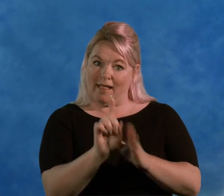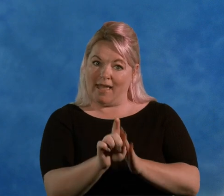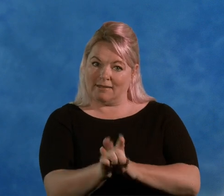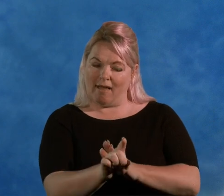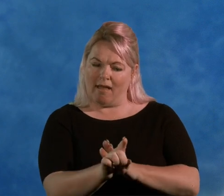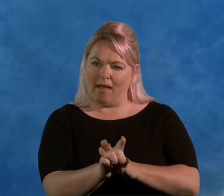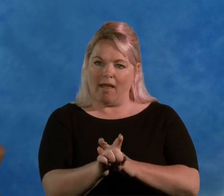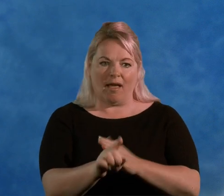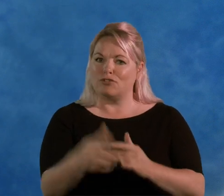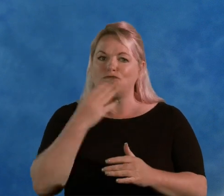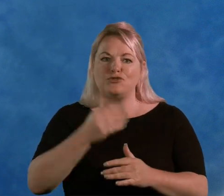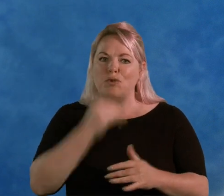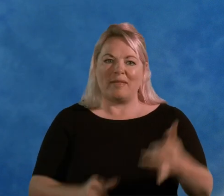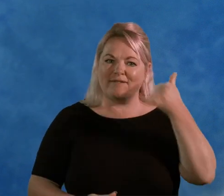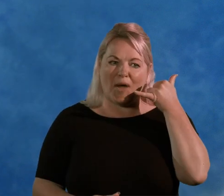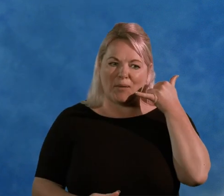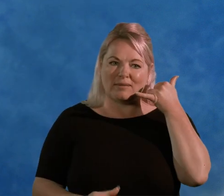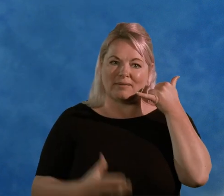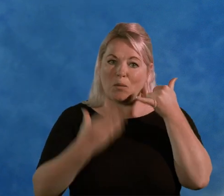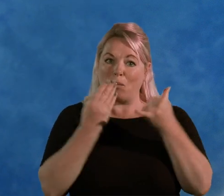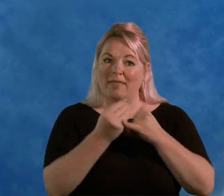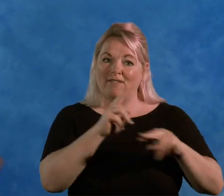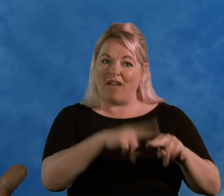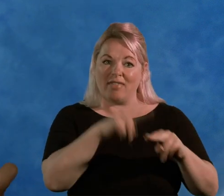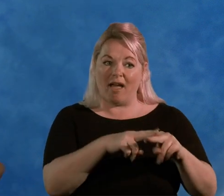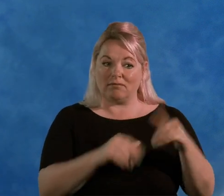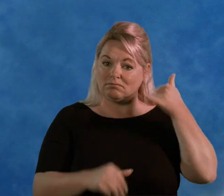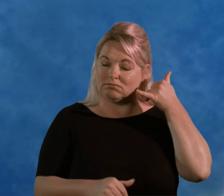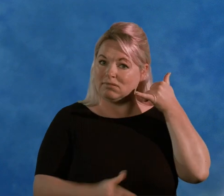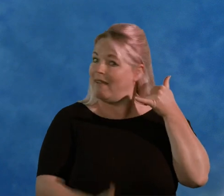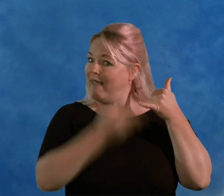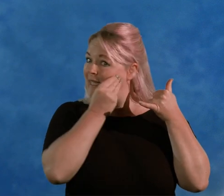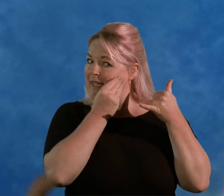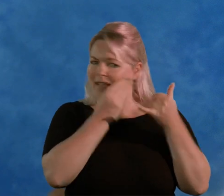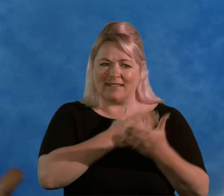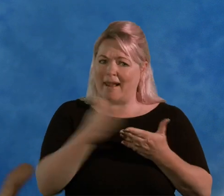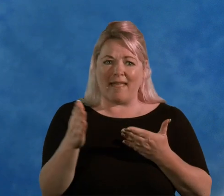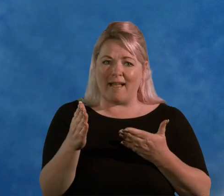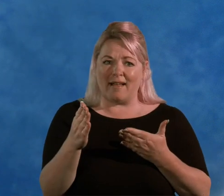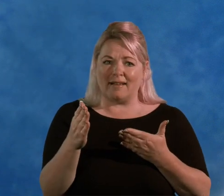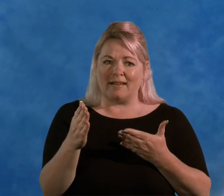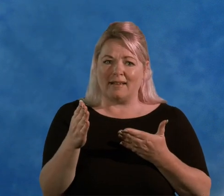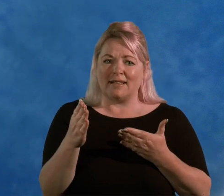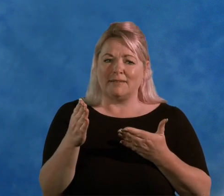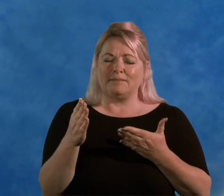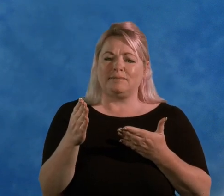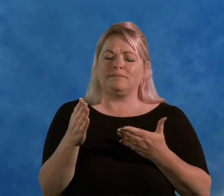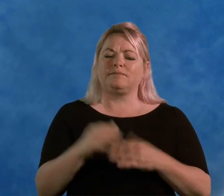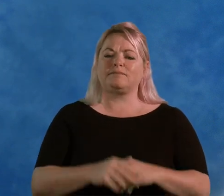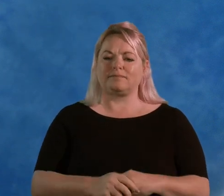was talking over the phone with my dad and I could hear him just very clearly. And